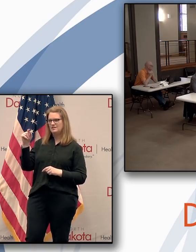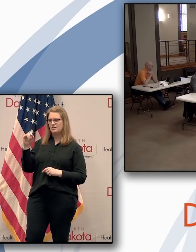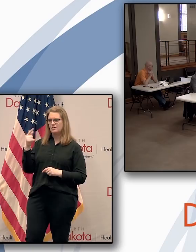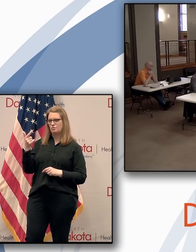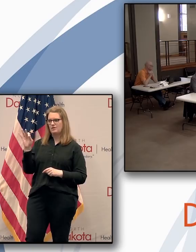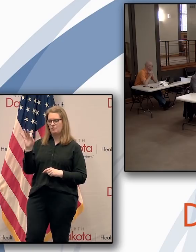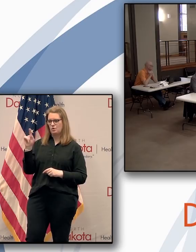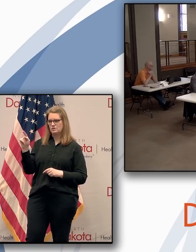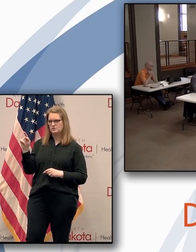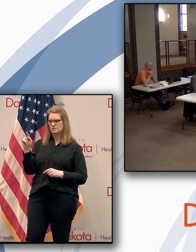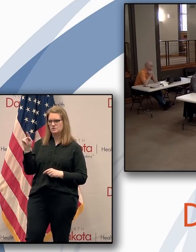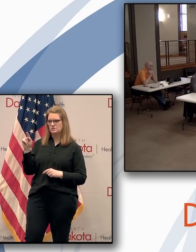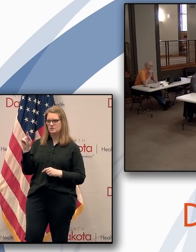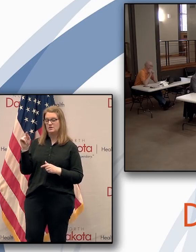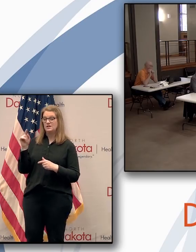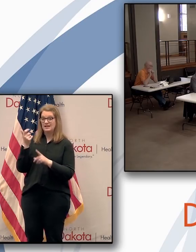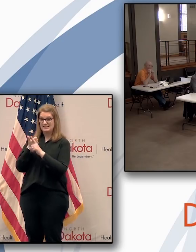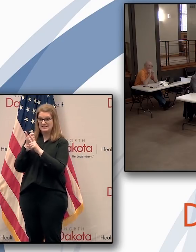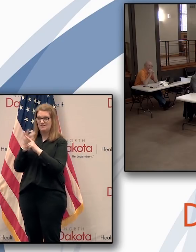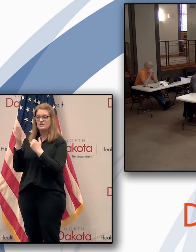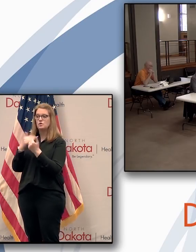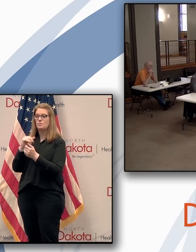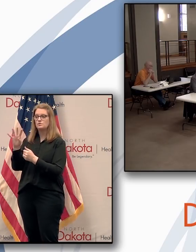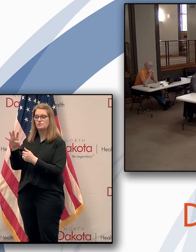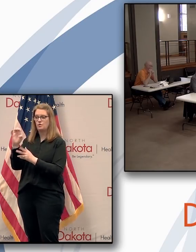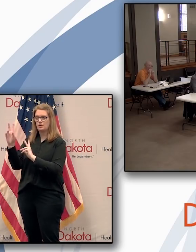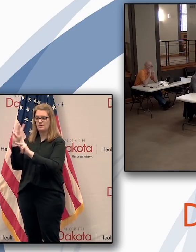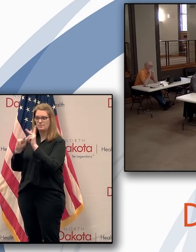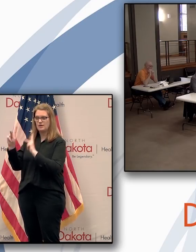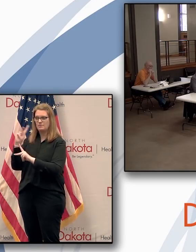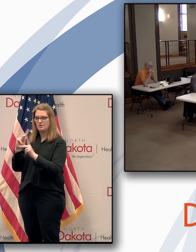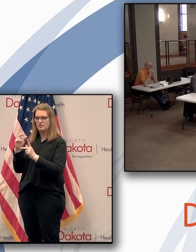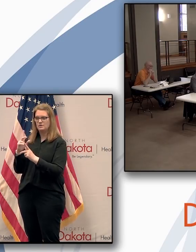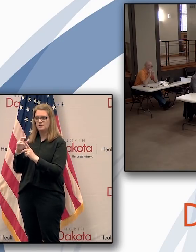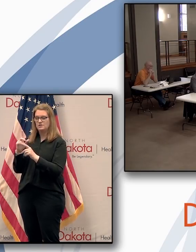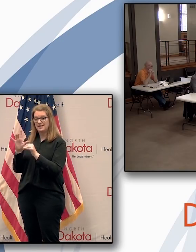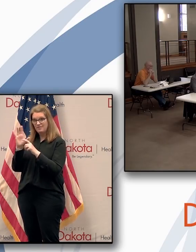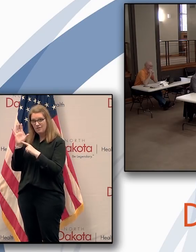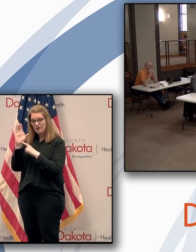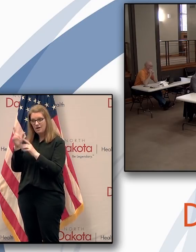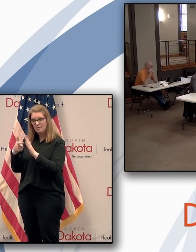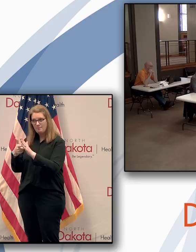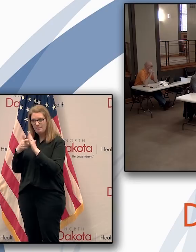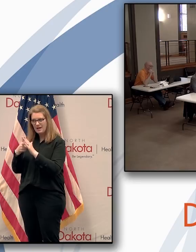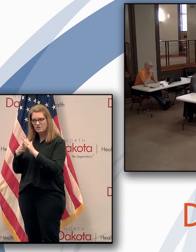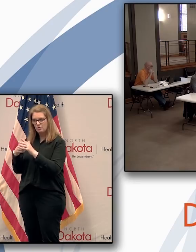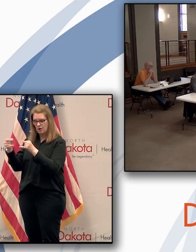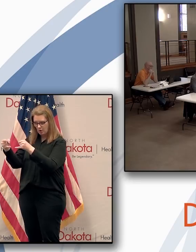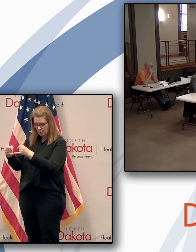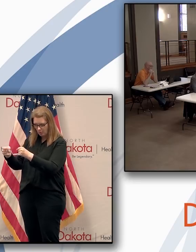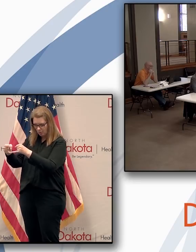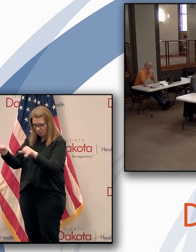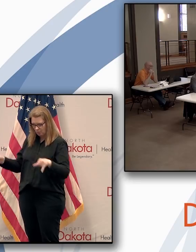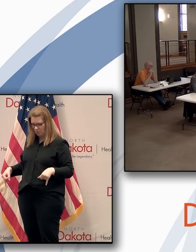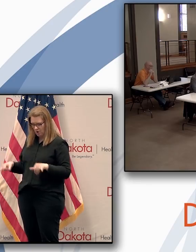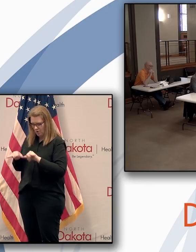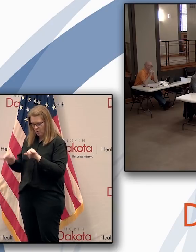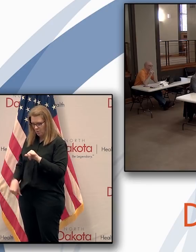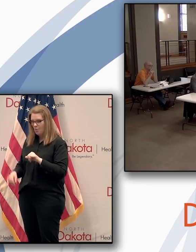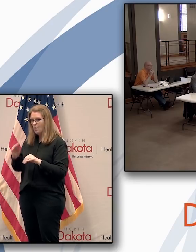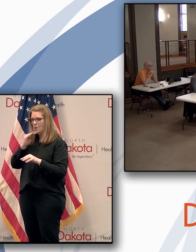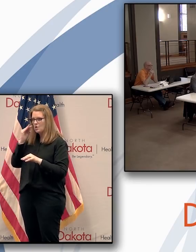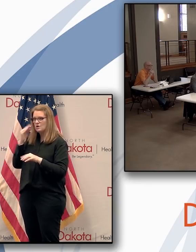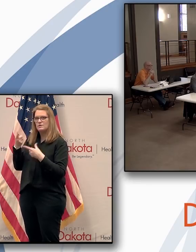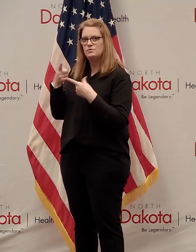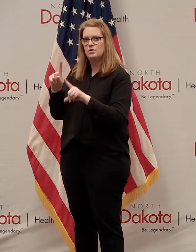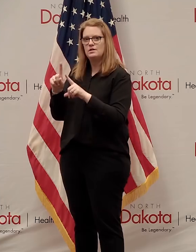which employs nearly 400 people, are there any plans to order a mandatory quarantine, like an LM, to those employees during the plant